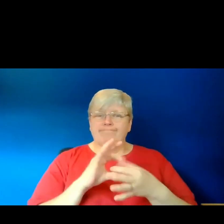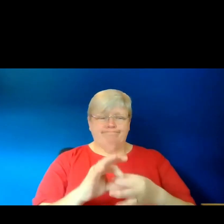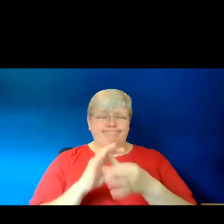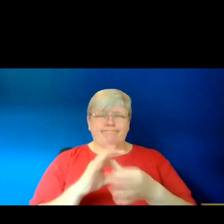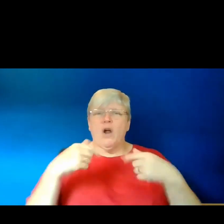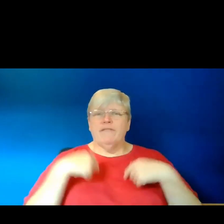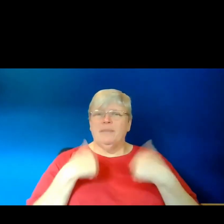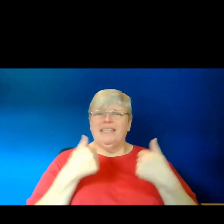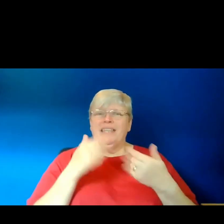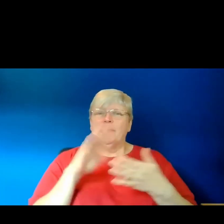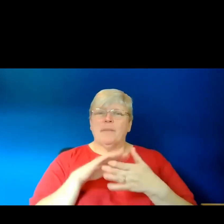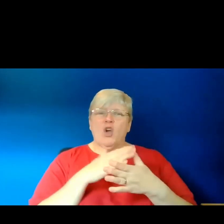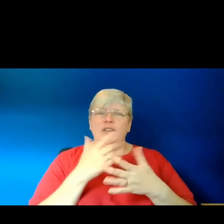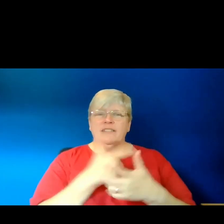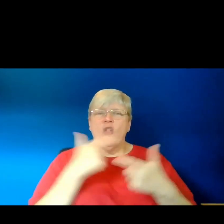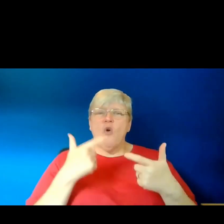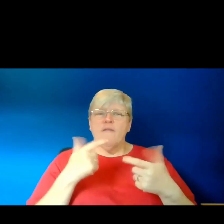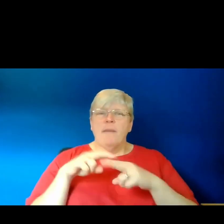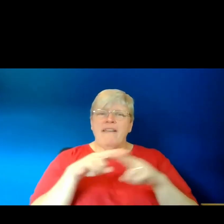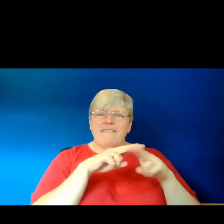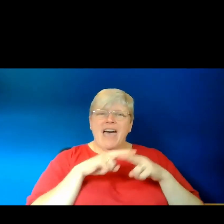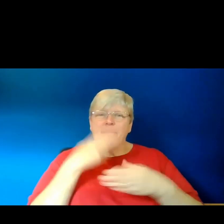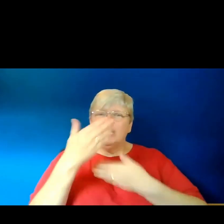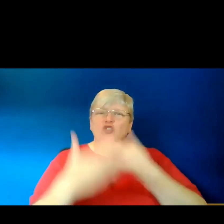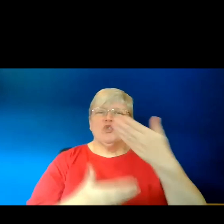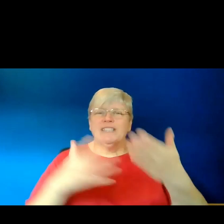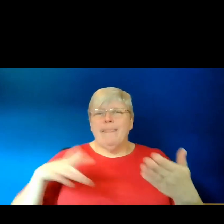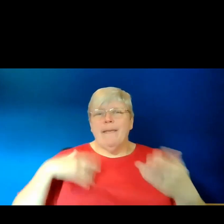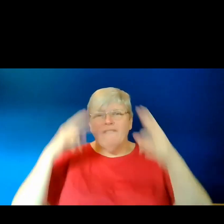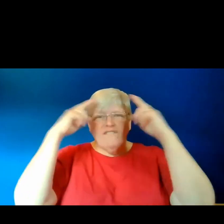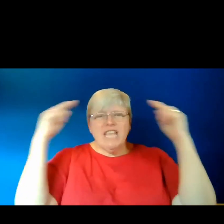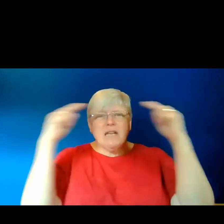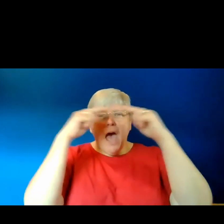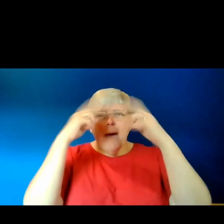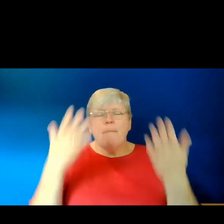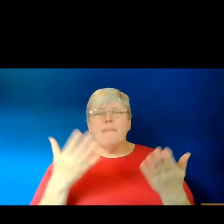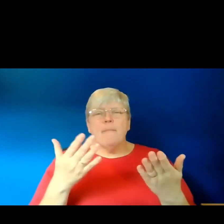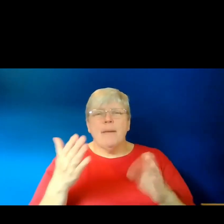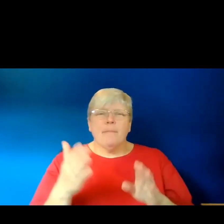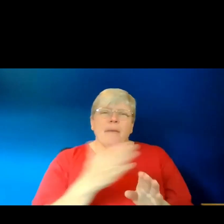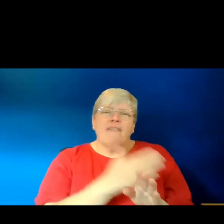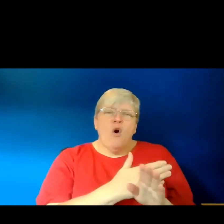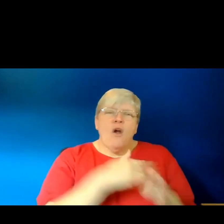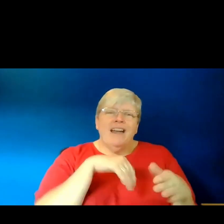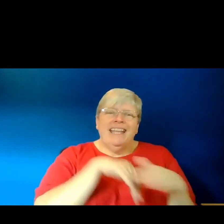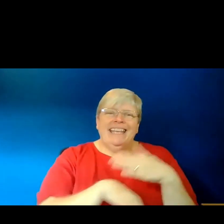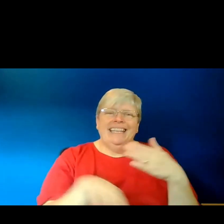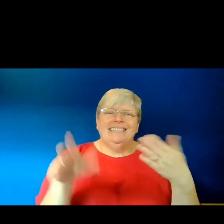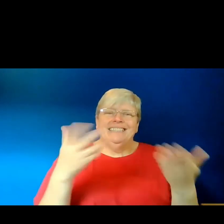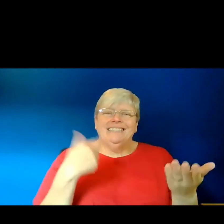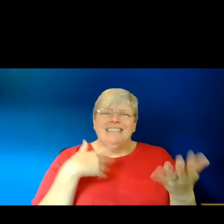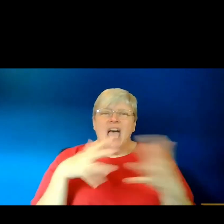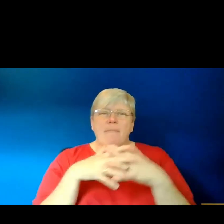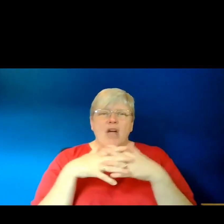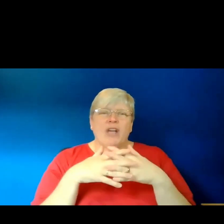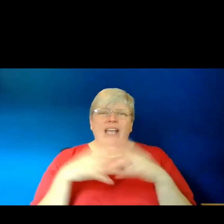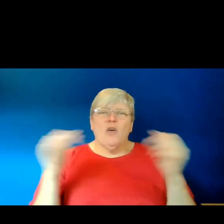this is because a lot of my family stories are about living in Vietnam before and during the Vietnamese American war.